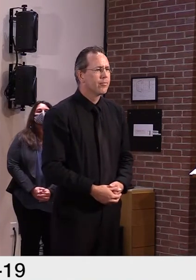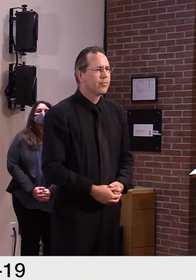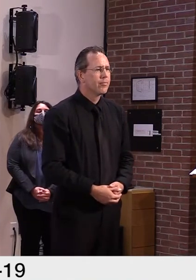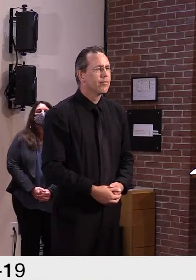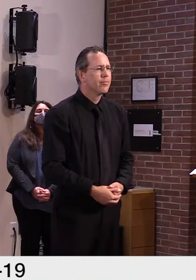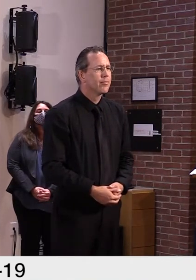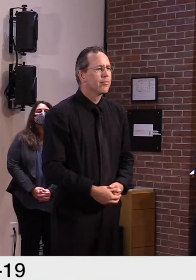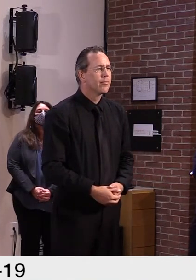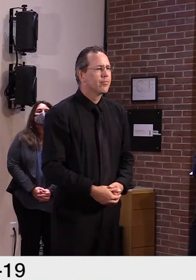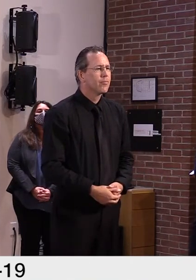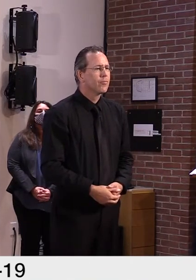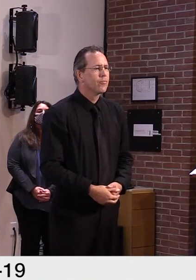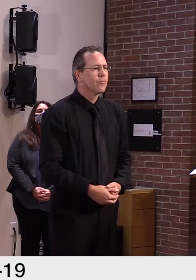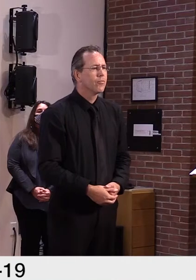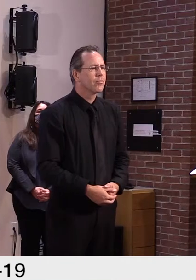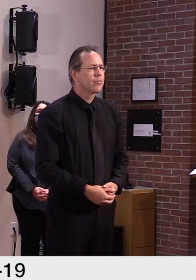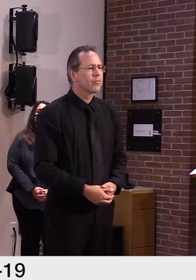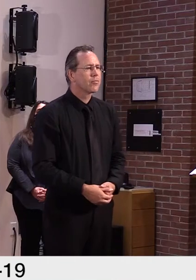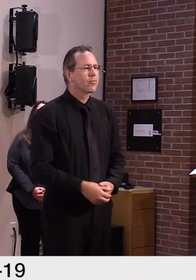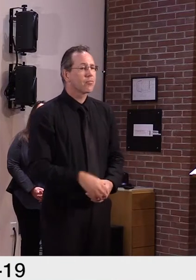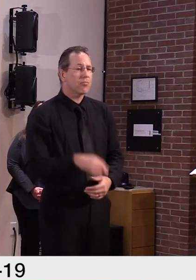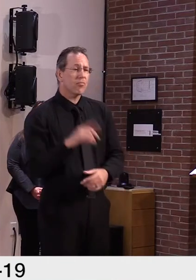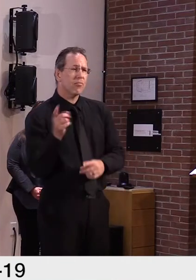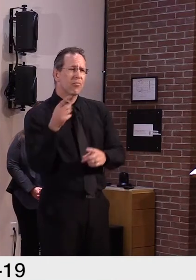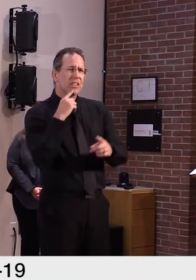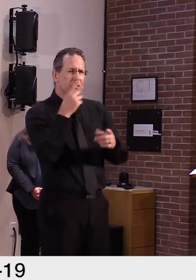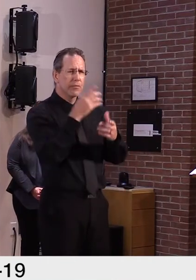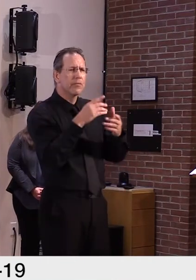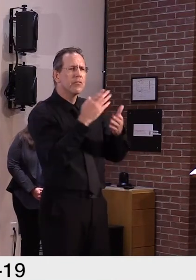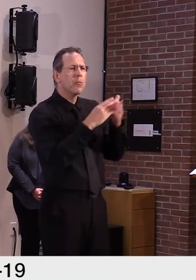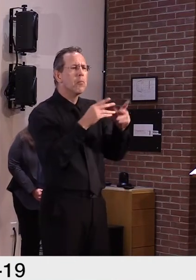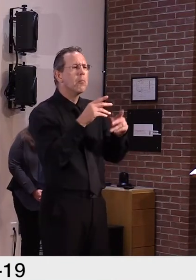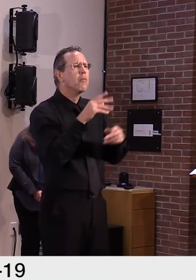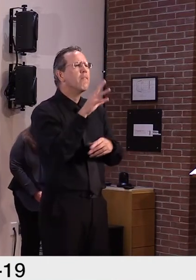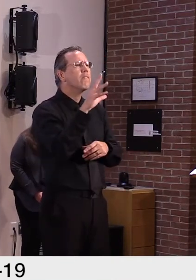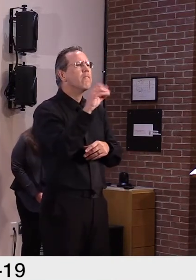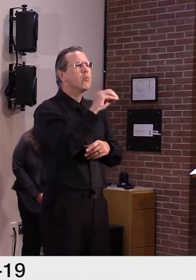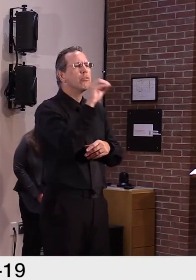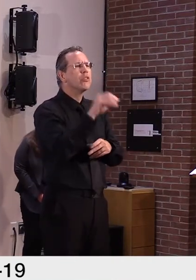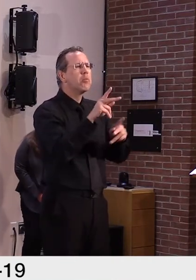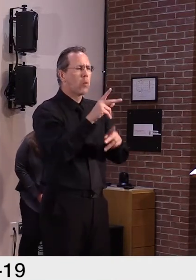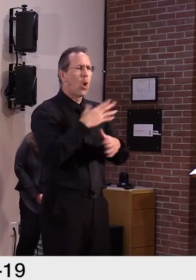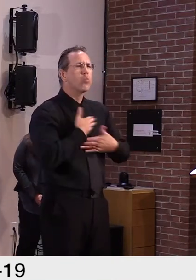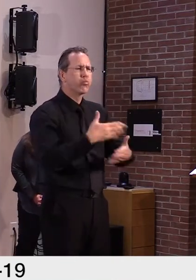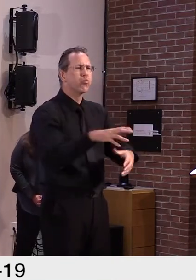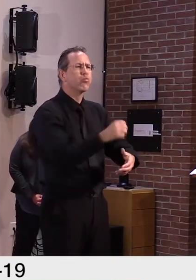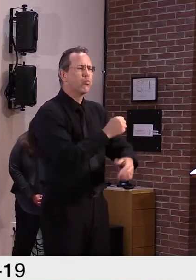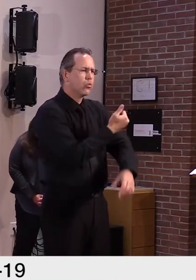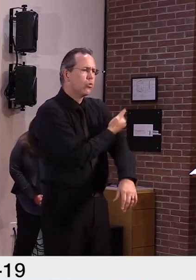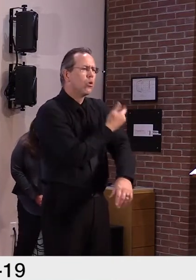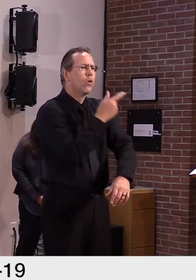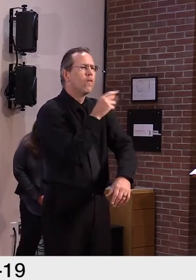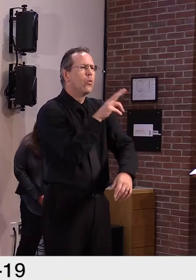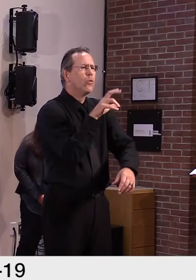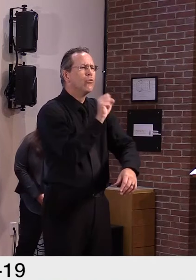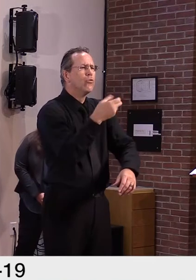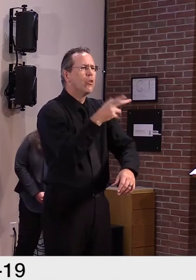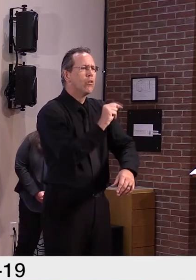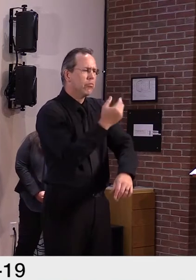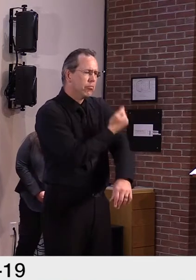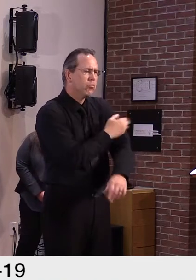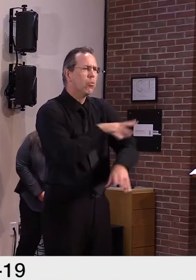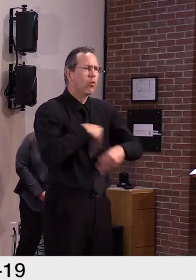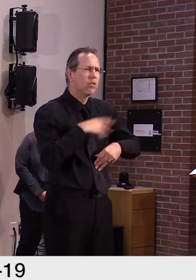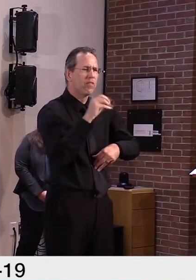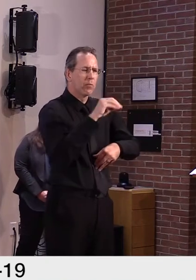have, like over 50%? Yeah, I think, you know, it would be wonderful to have in the 60-70